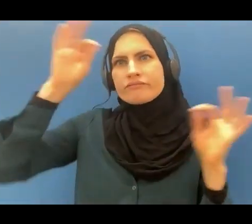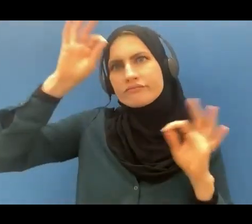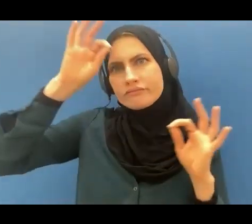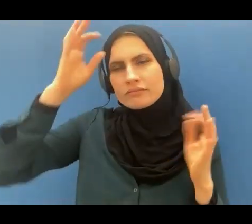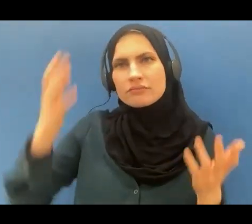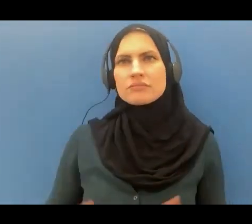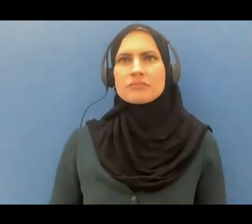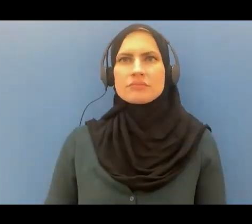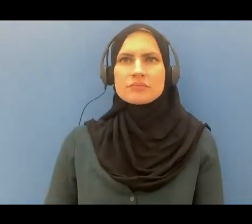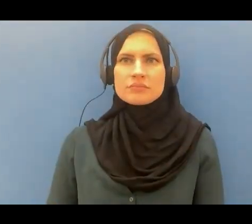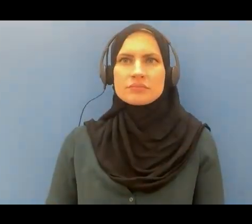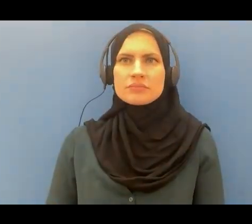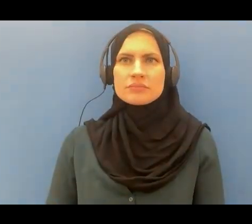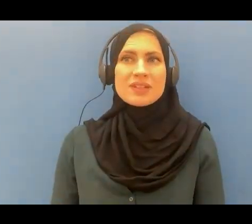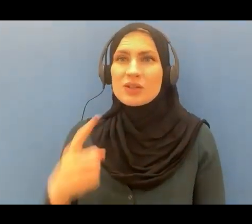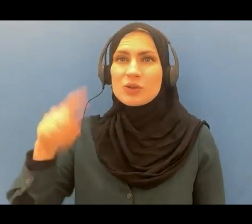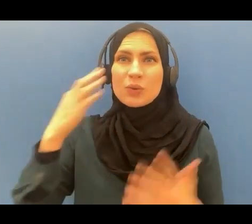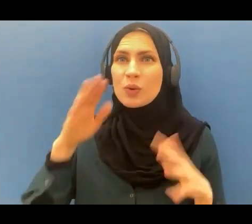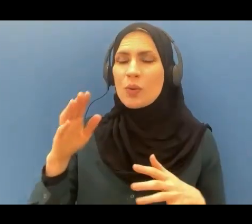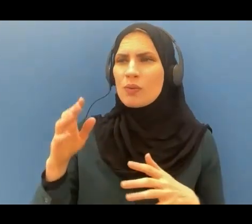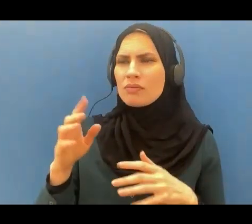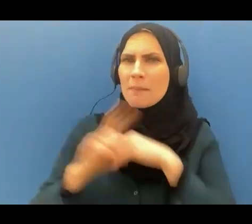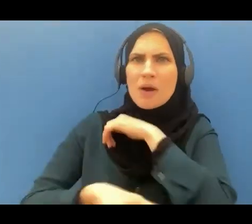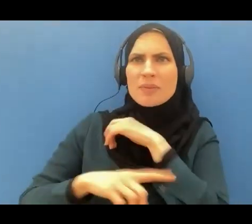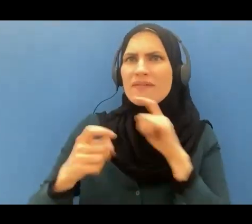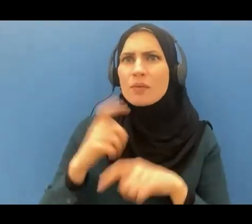you don't know where it's coming from because it comes all of a sudden.